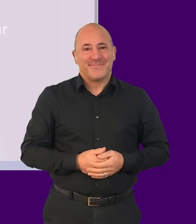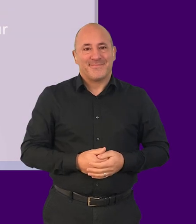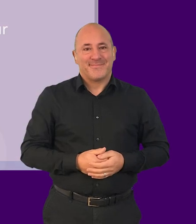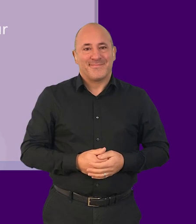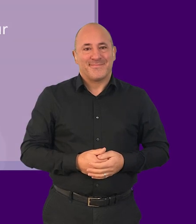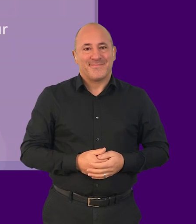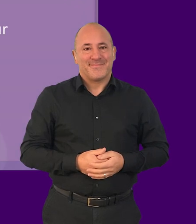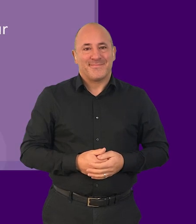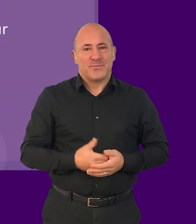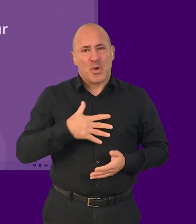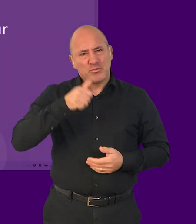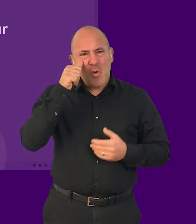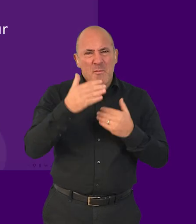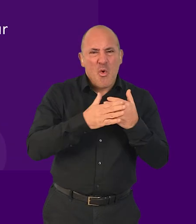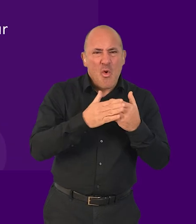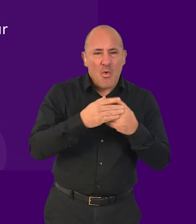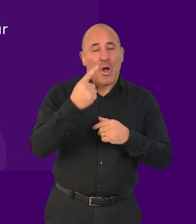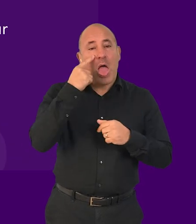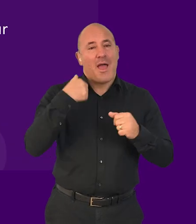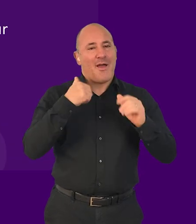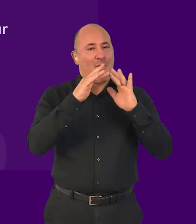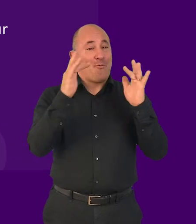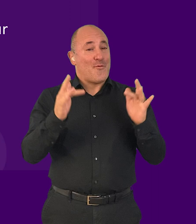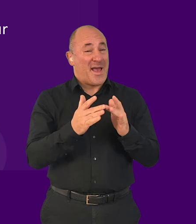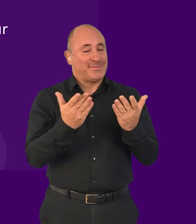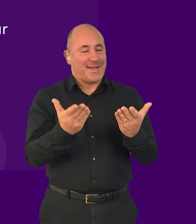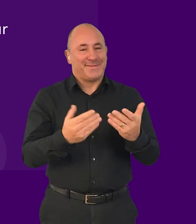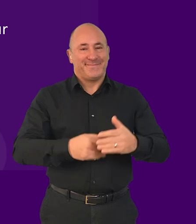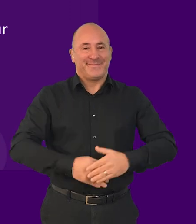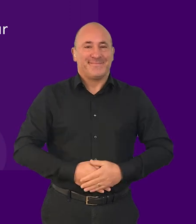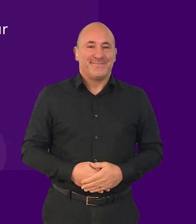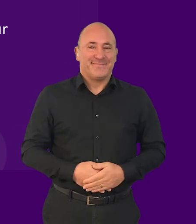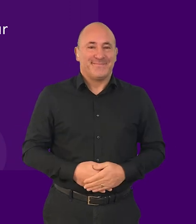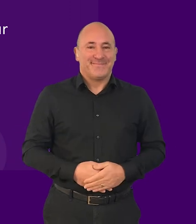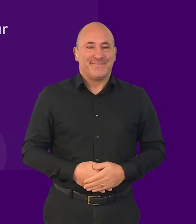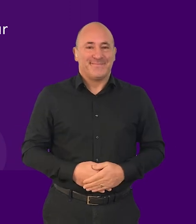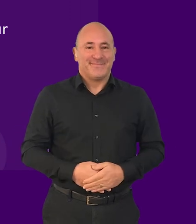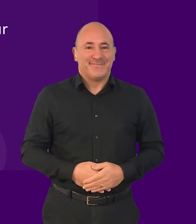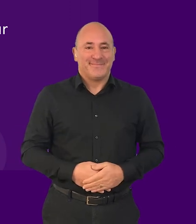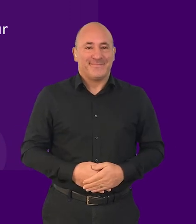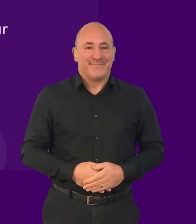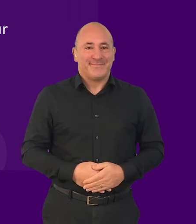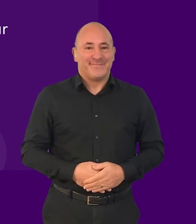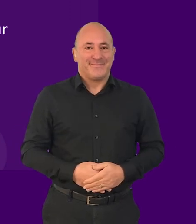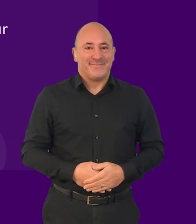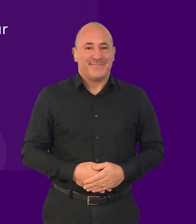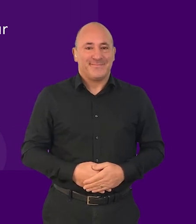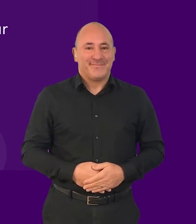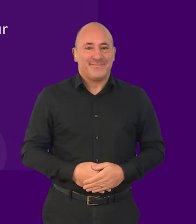To find out more about accessibility, visit our website at tetralogical.com Overwatchuminical . Thank you.